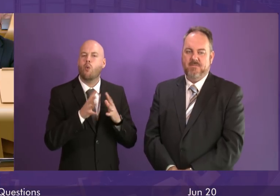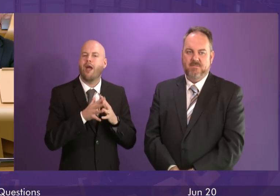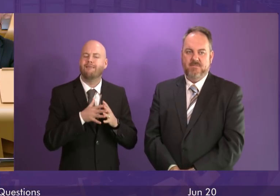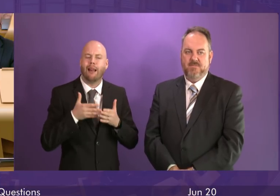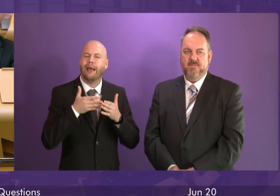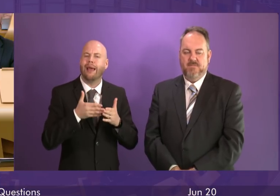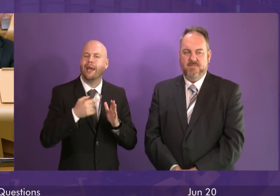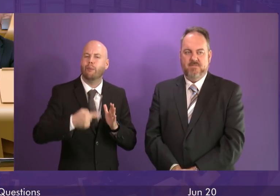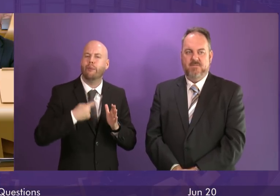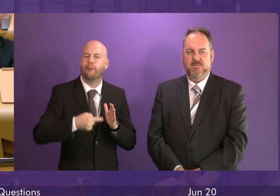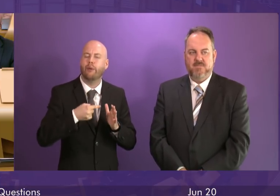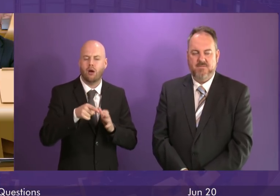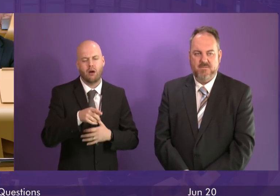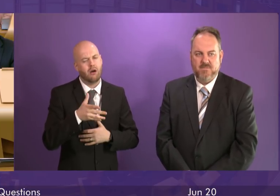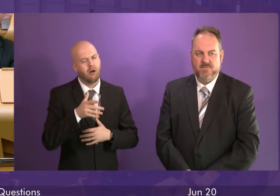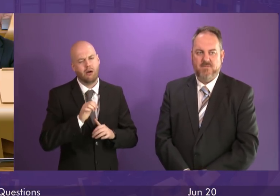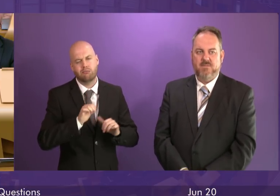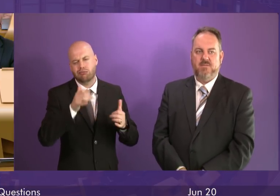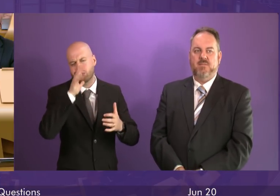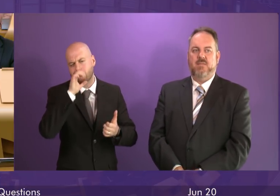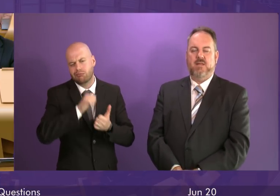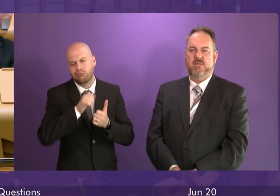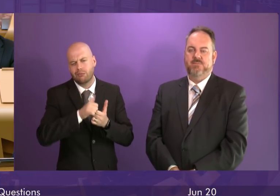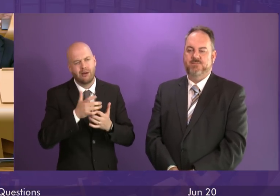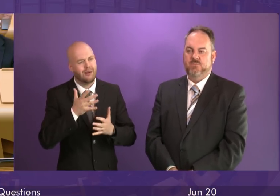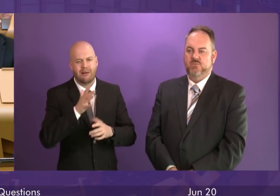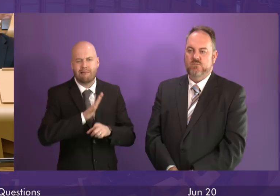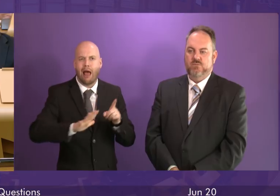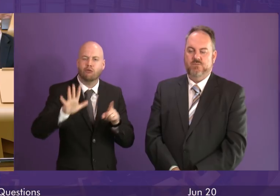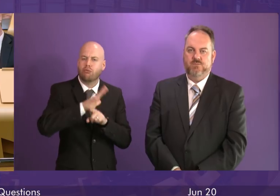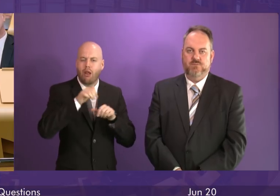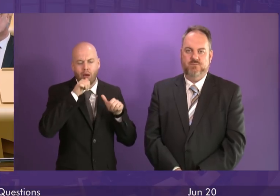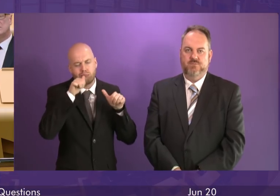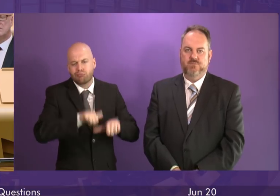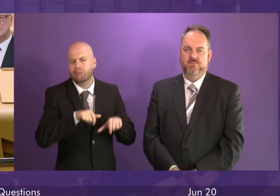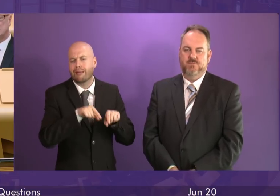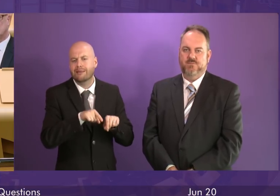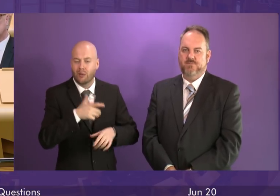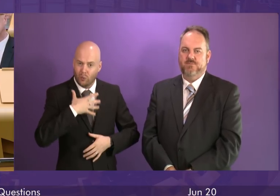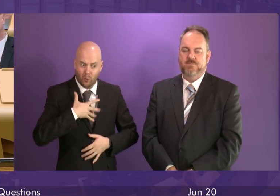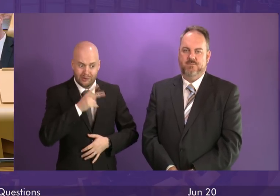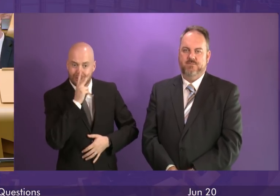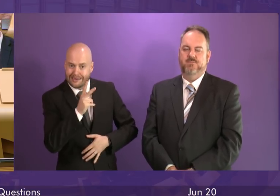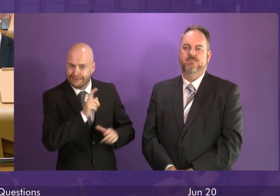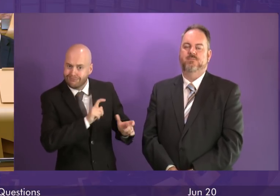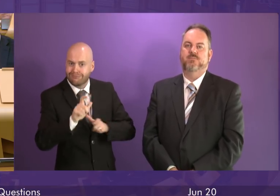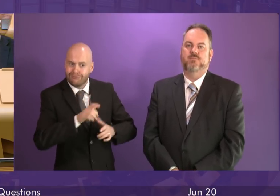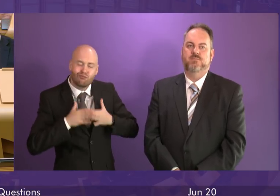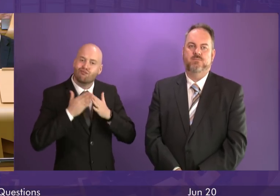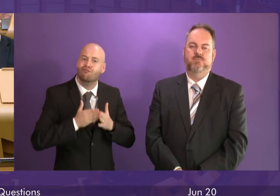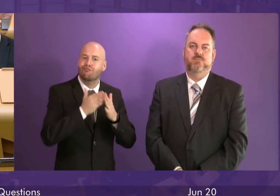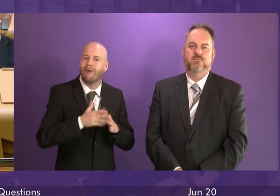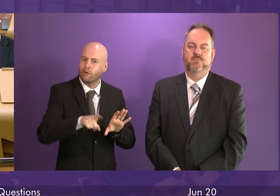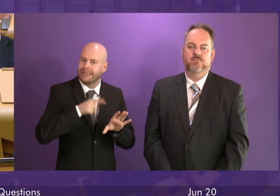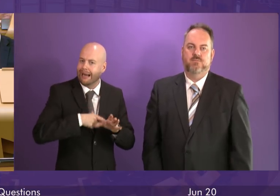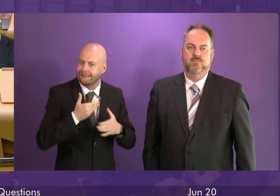asset and a great national treasure, and we should all want to see it preserved and continue for many years to come. I know there is a